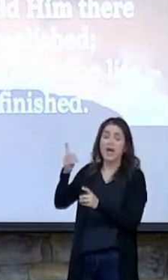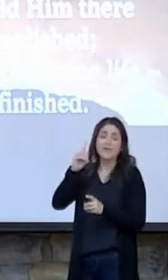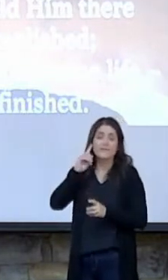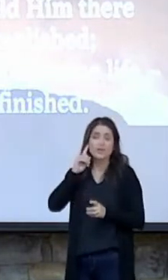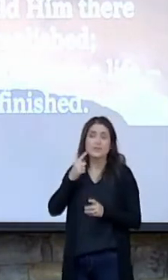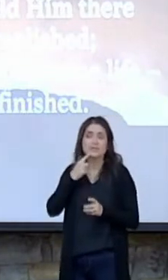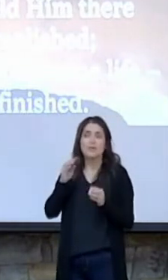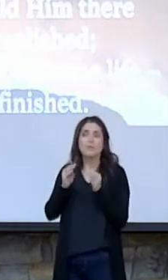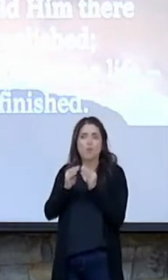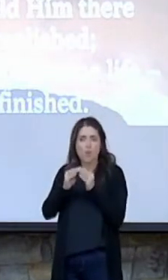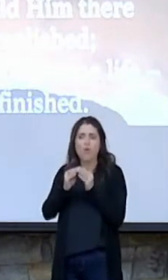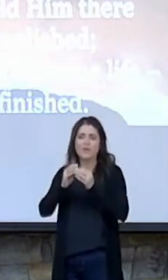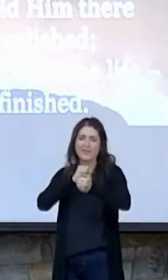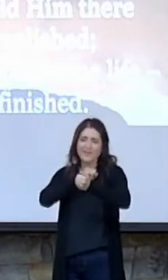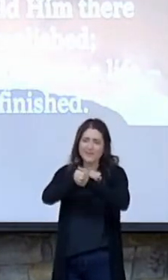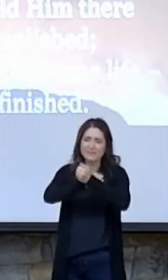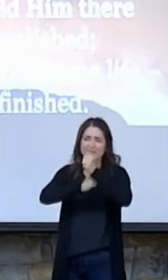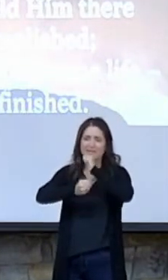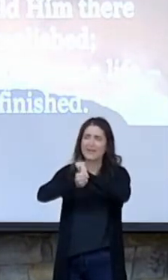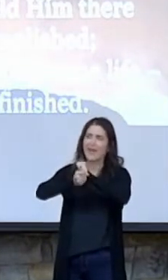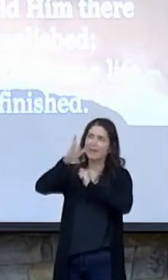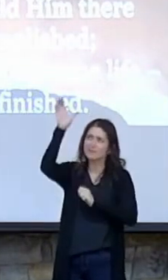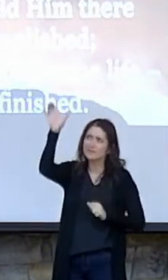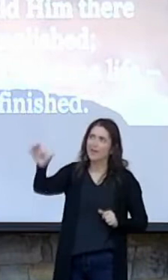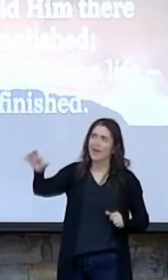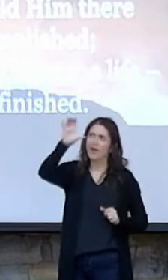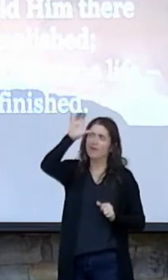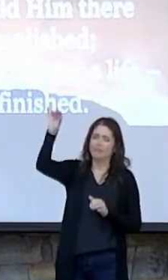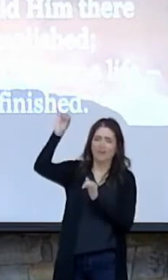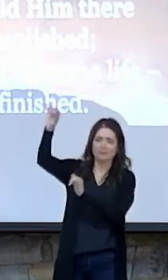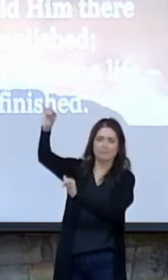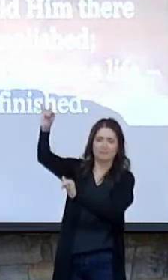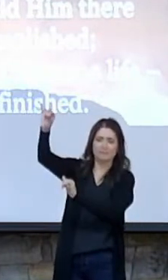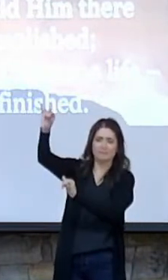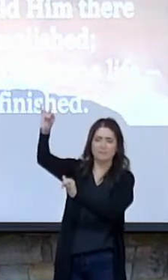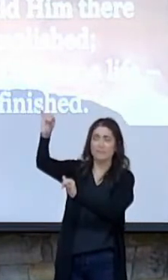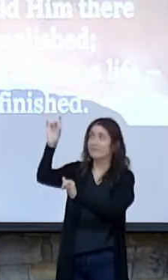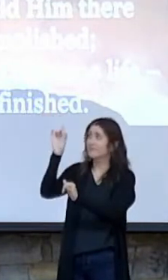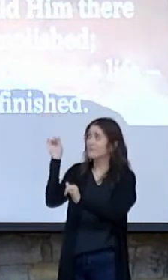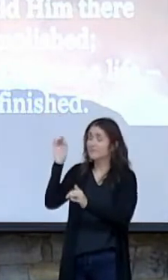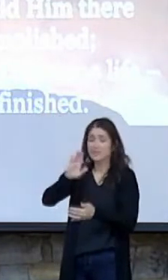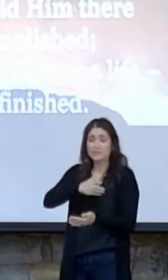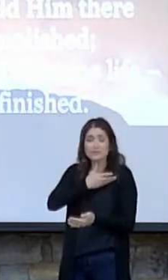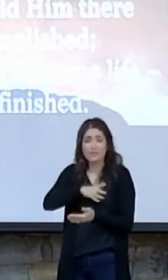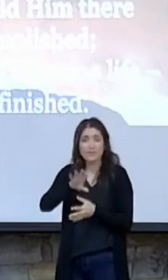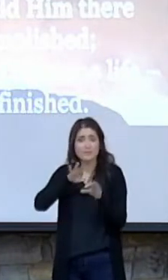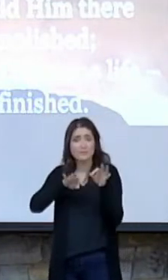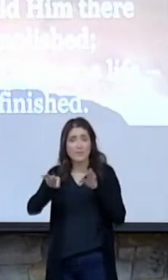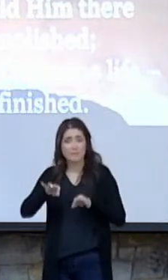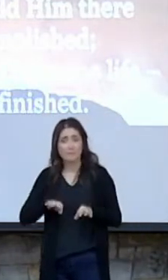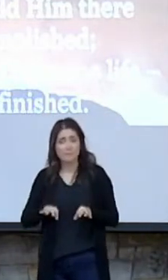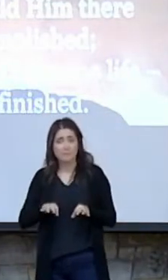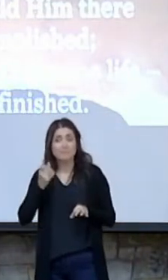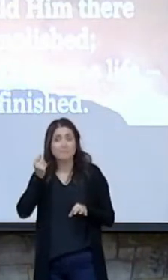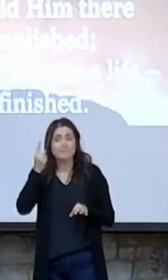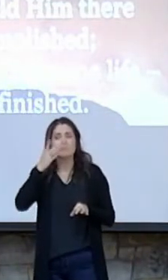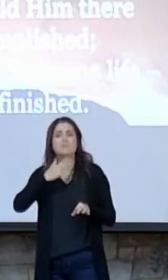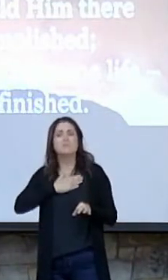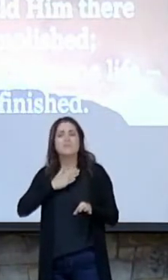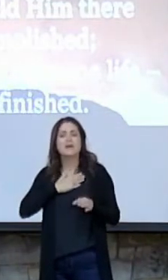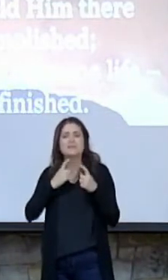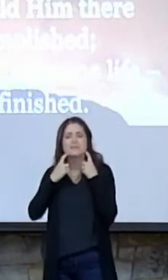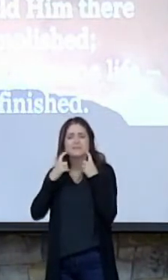more than the nails that held him to the cross. And this song describes it. You see, it was my sin.